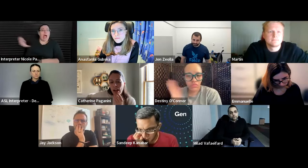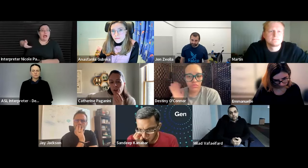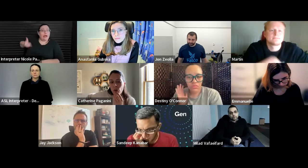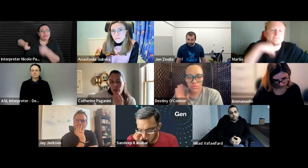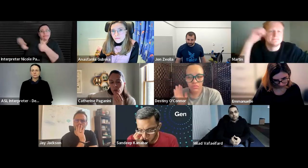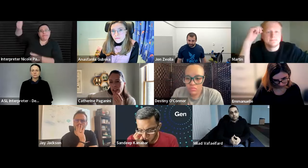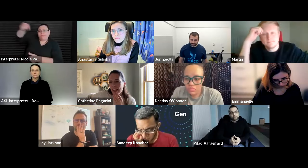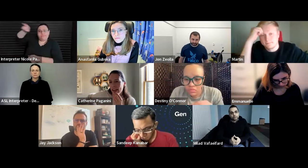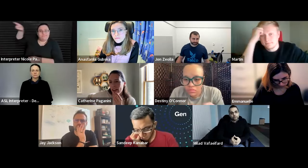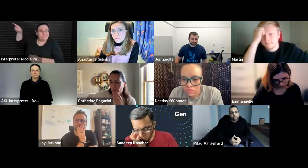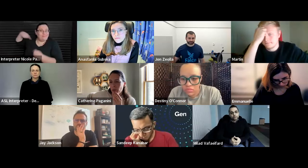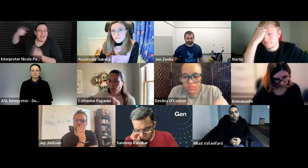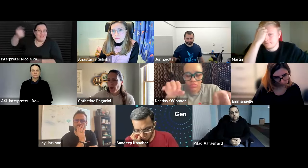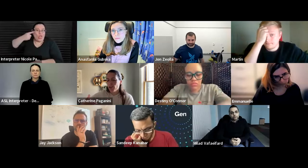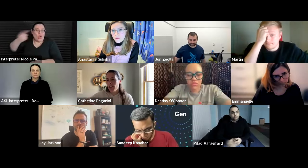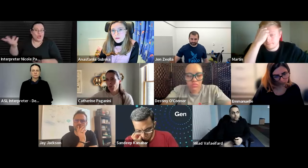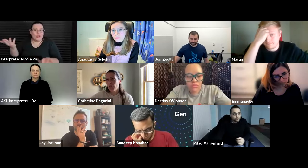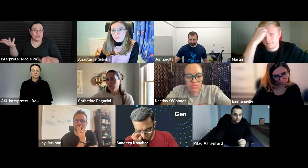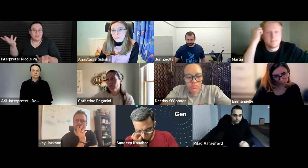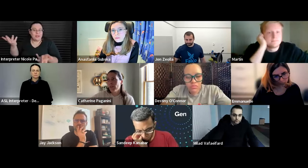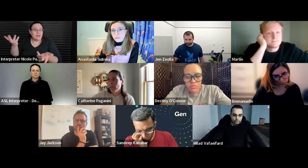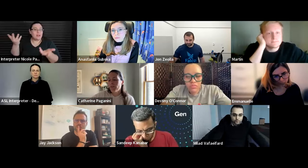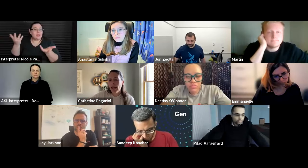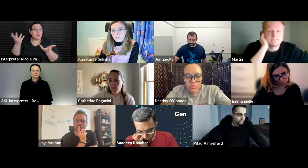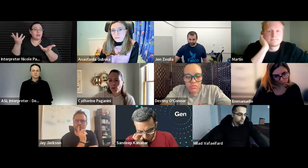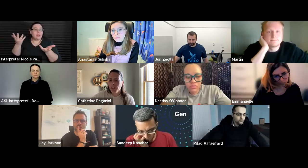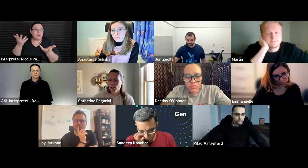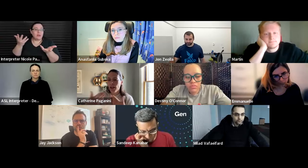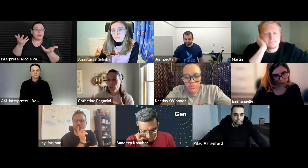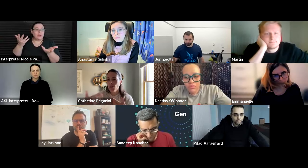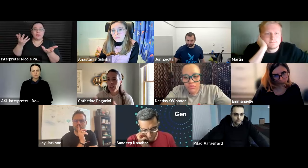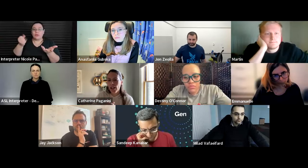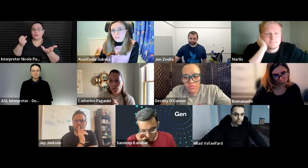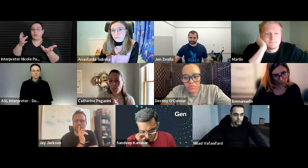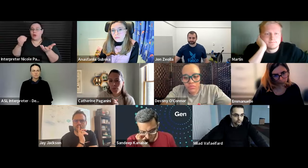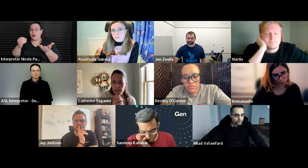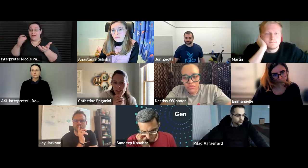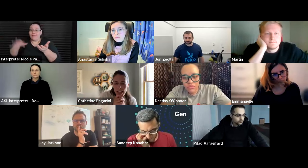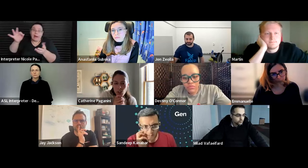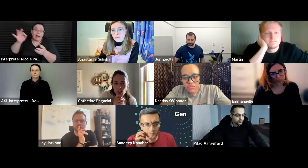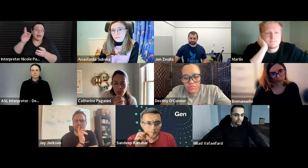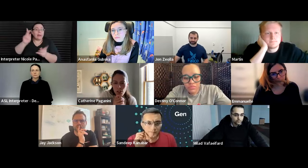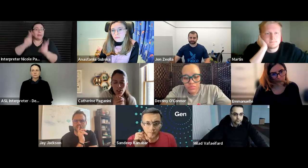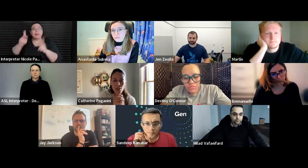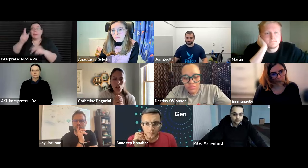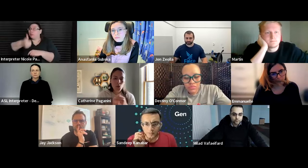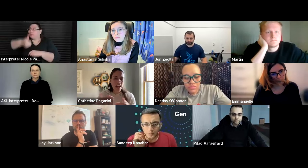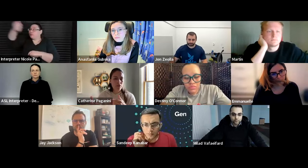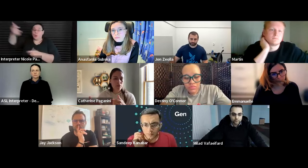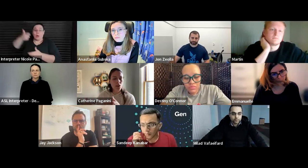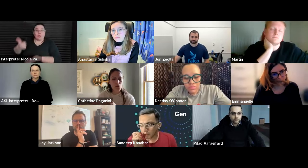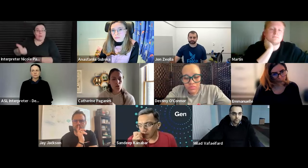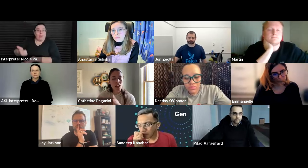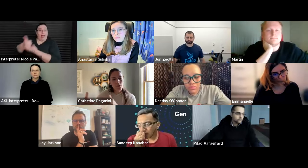so i don't know if we can have people who actually or find employers who actually want to help at this stage just because